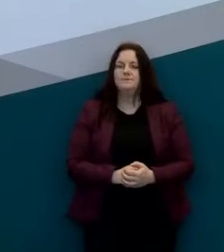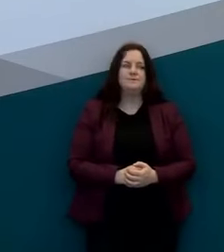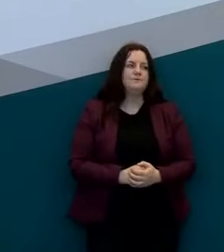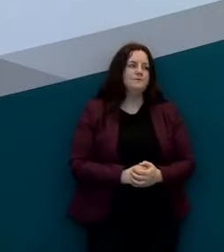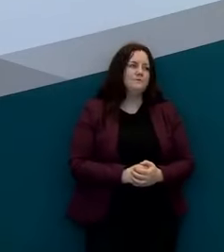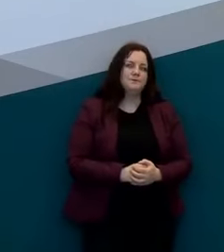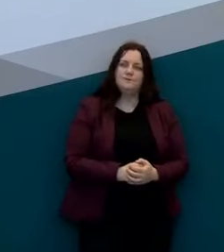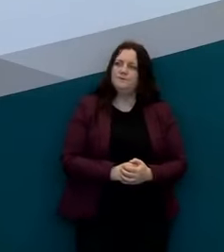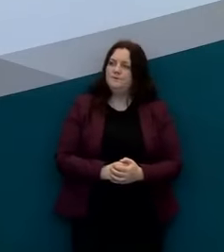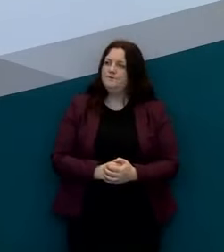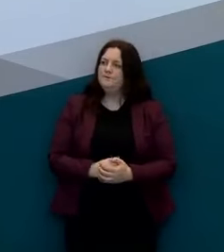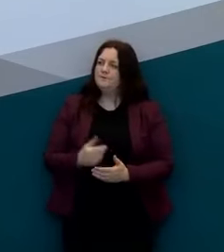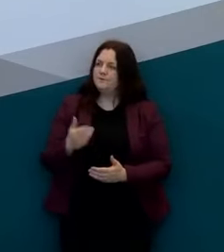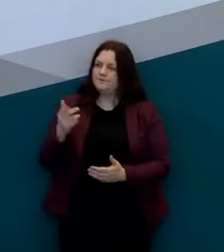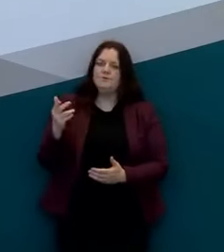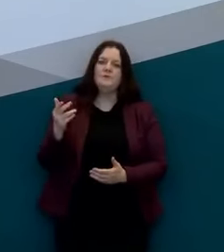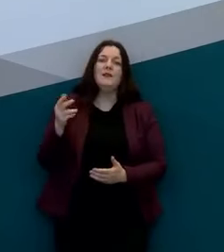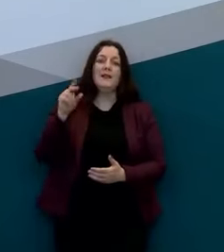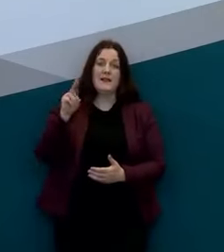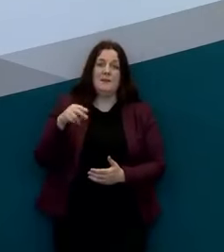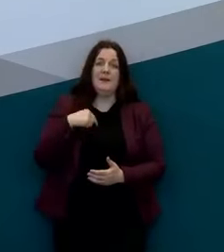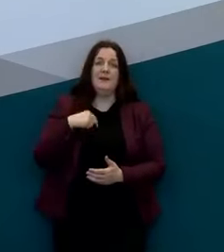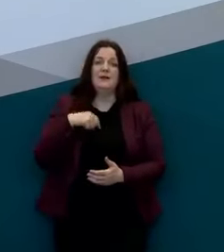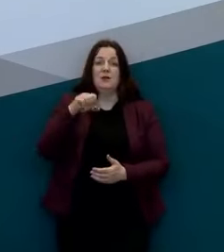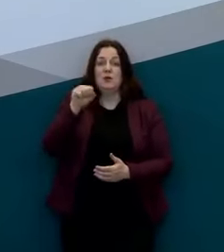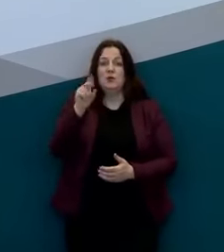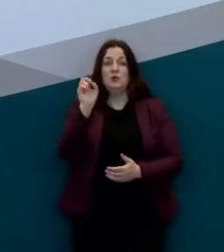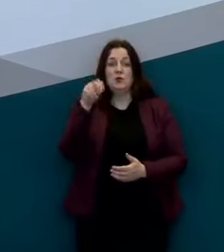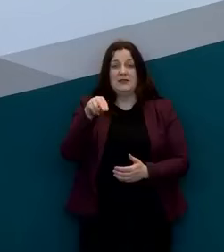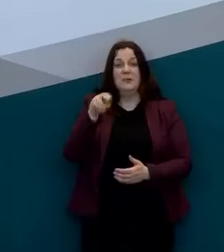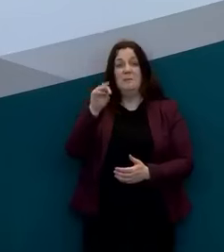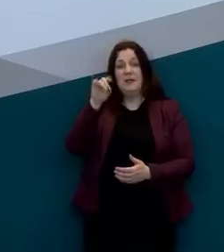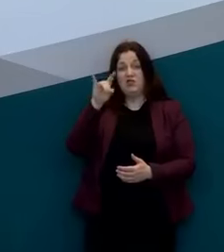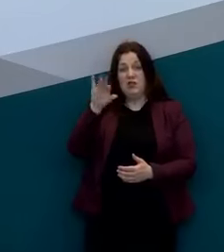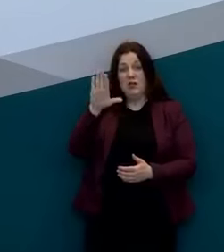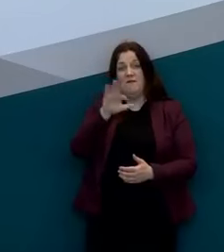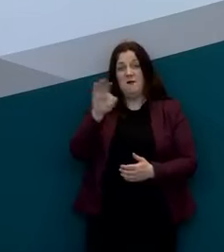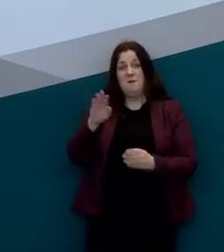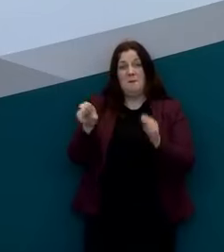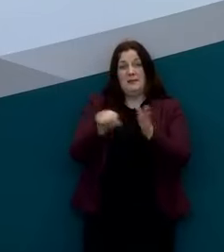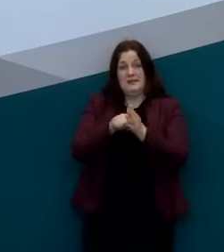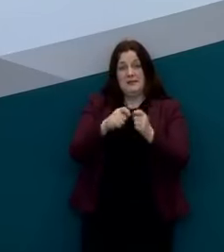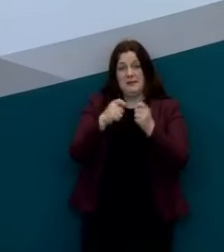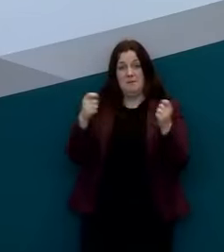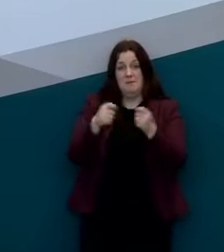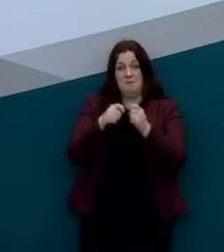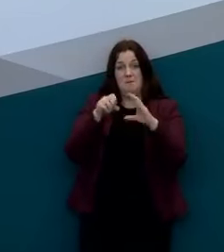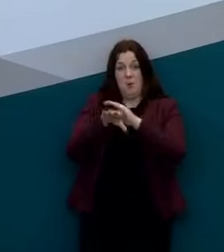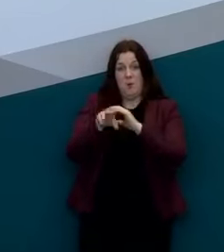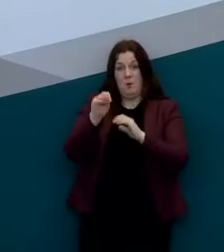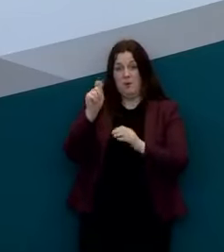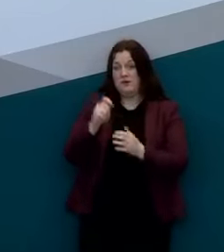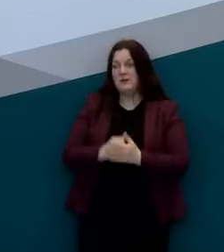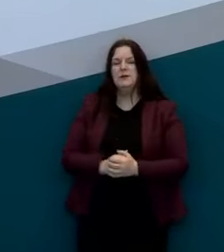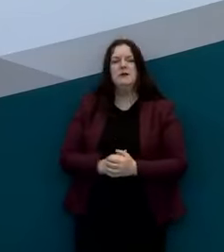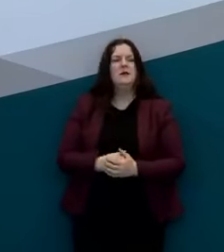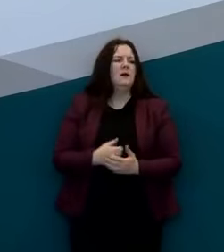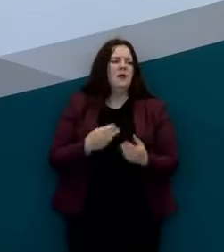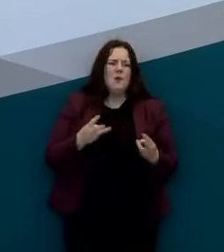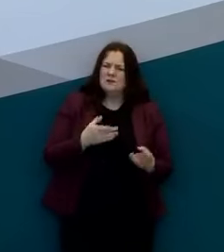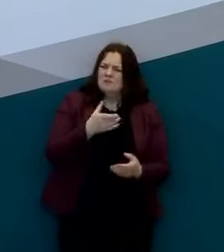hi could i it's susan mitchell from the business post could i get some indication about the road map